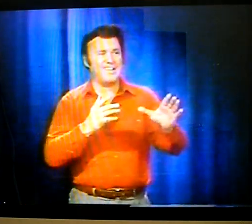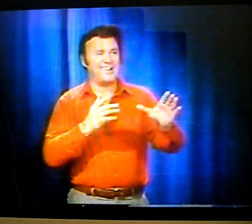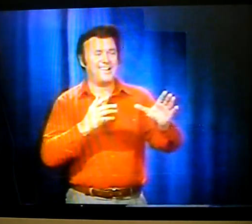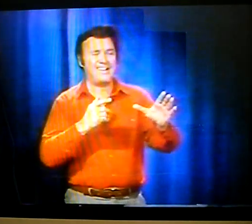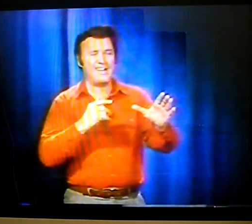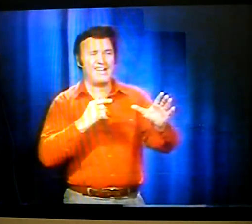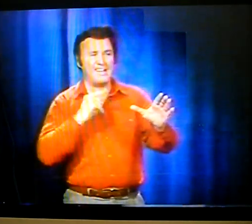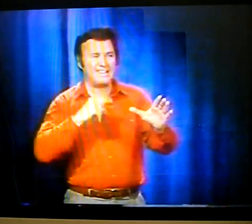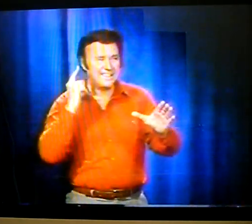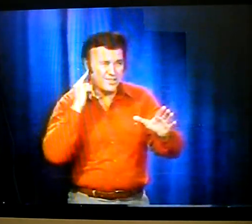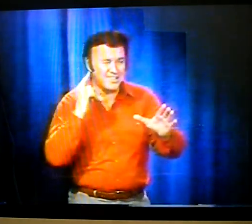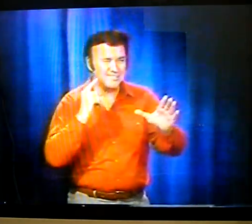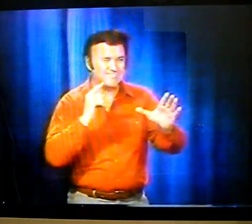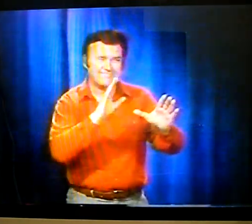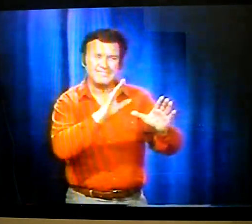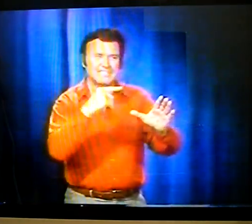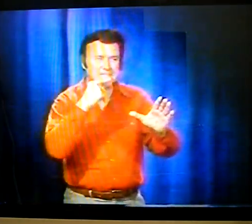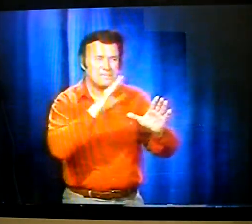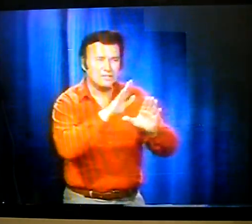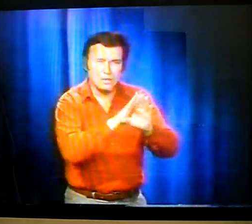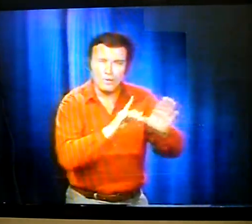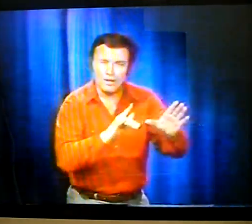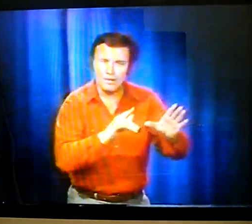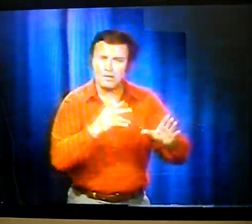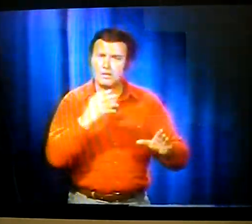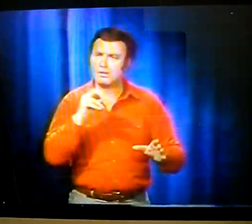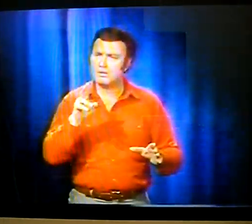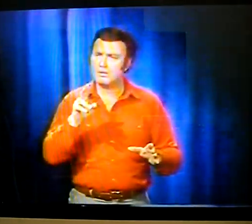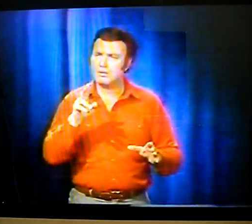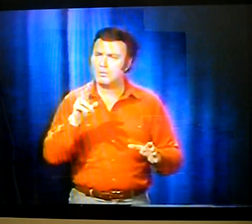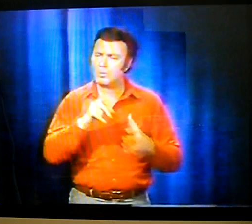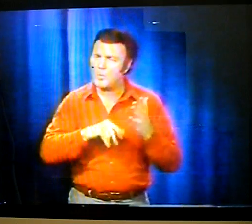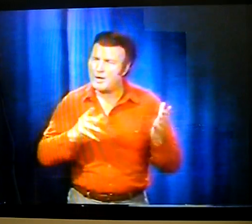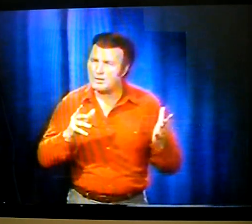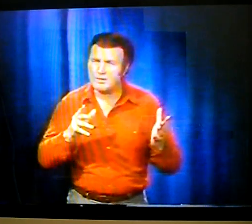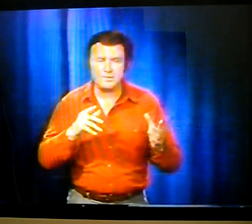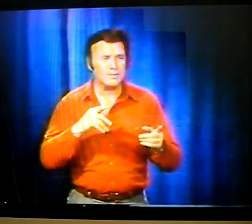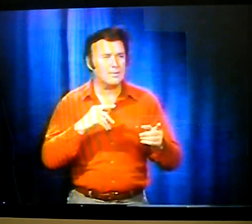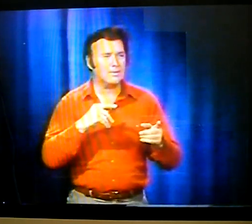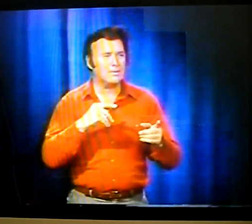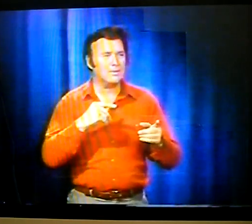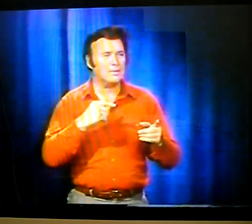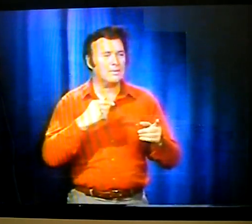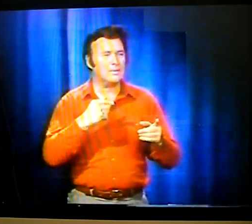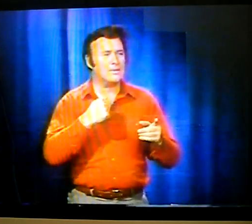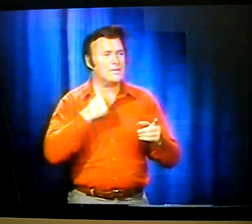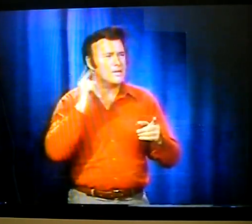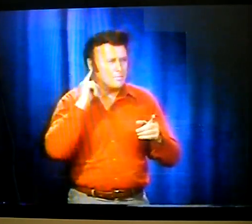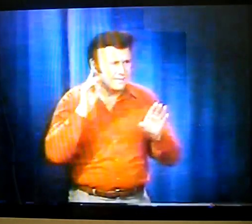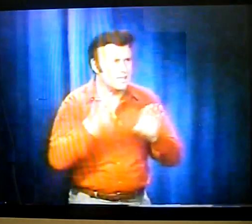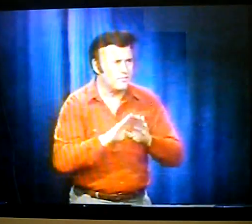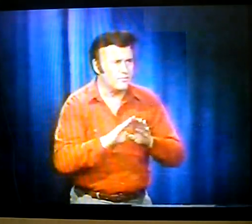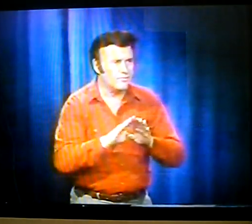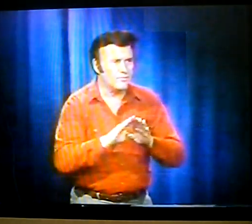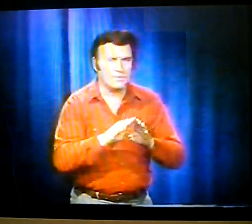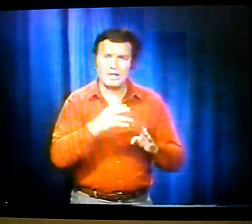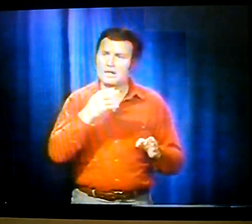I said, oh, I should probably explain that I'm deaf. Excuse me. I don't hear. And he said, what? I'm deaf.